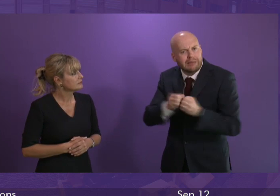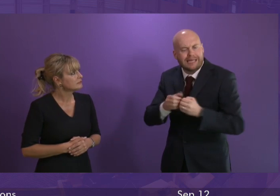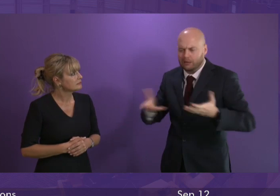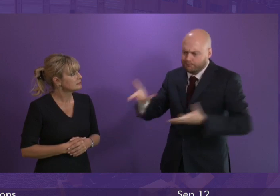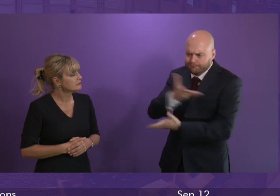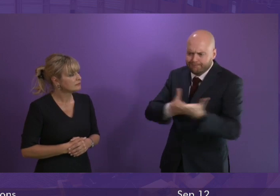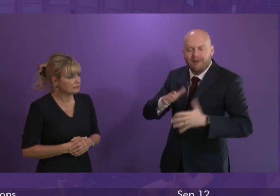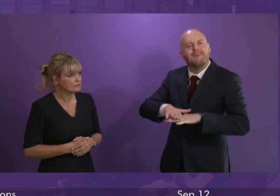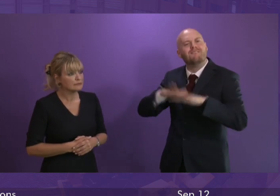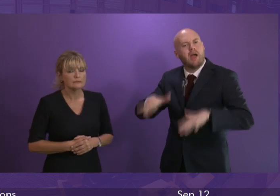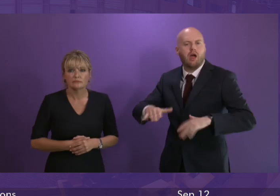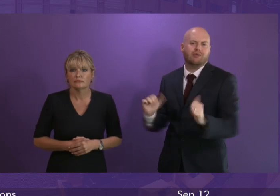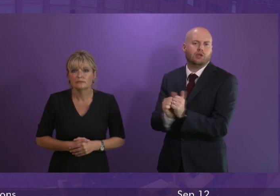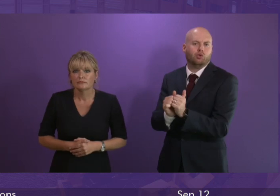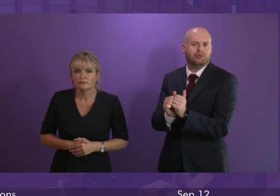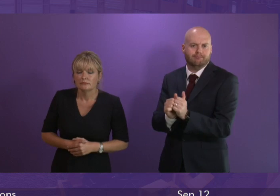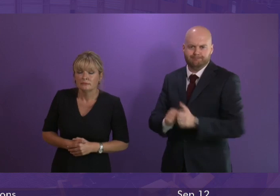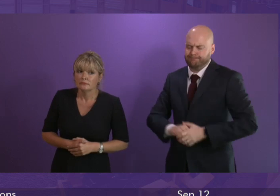resolution first minister